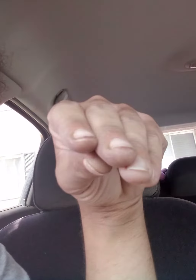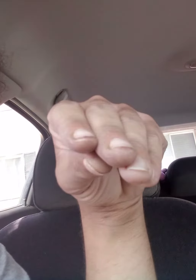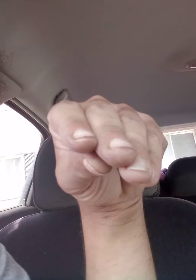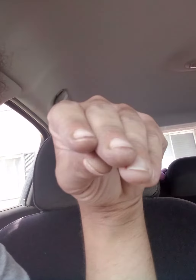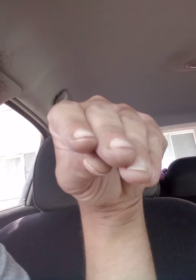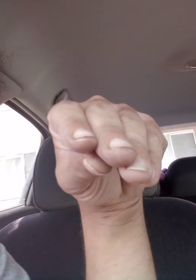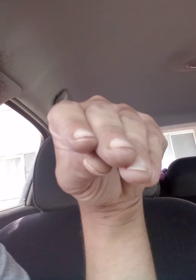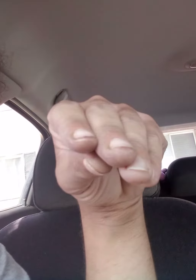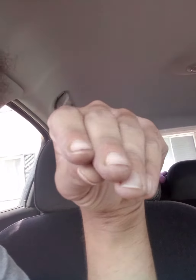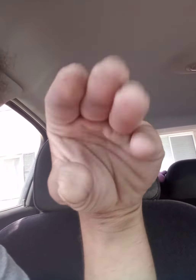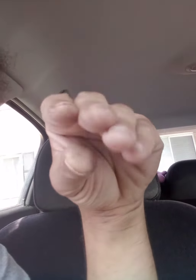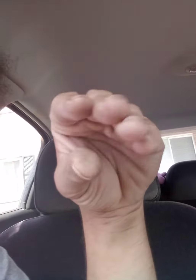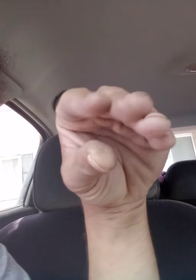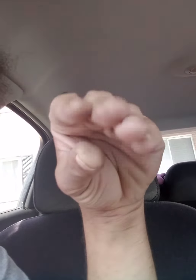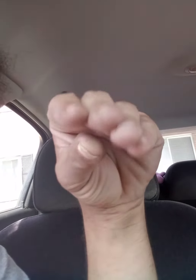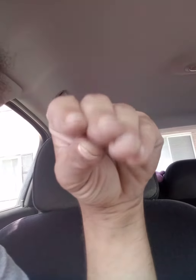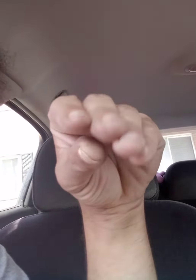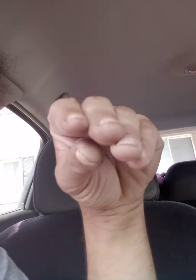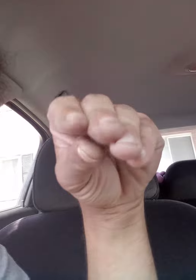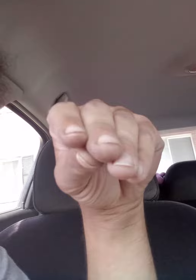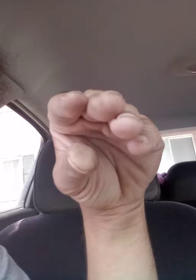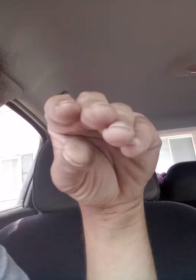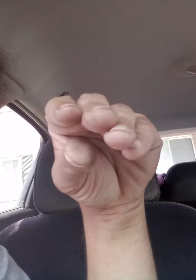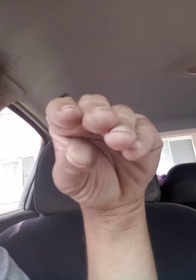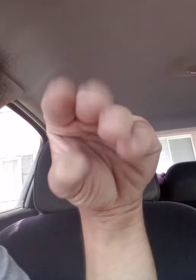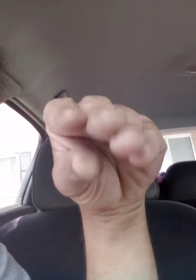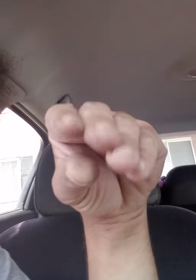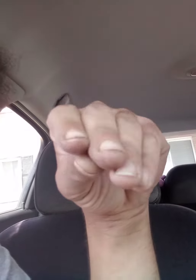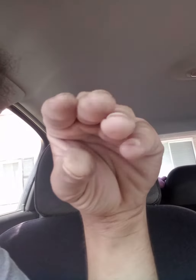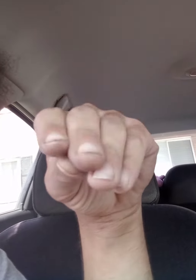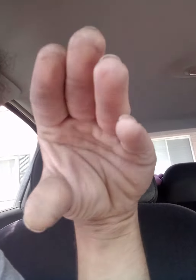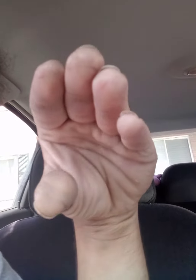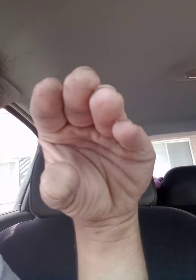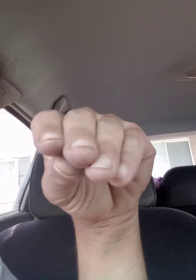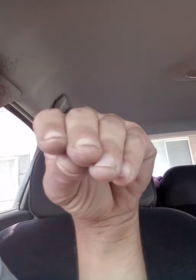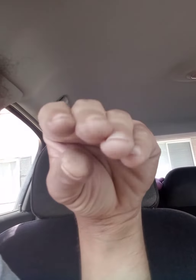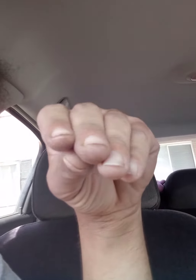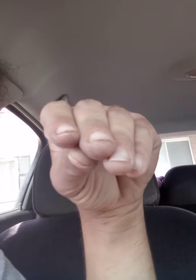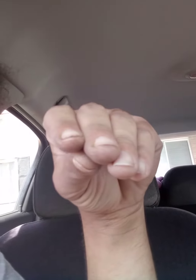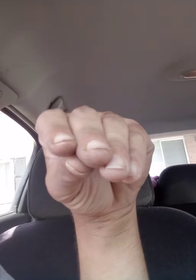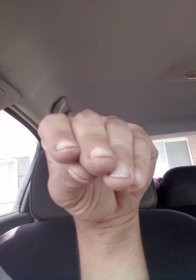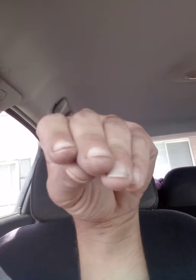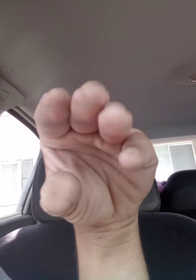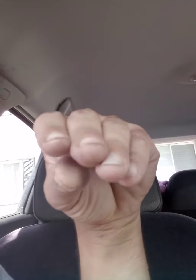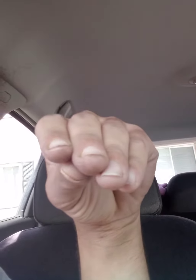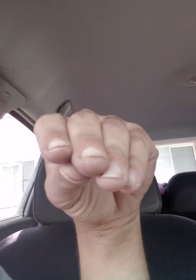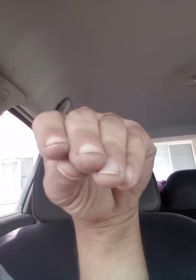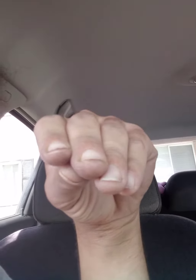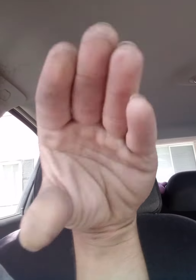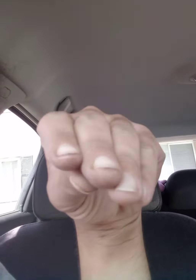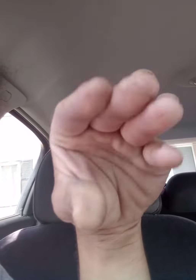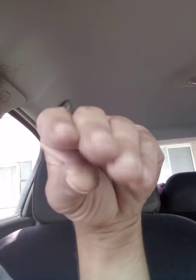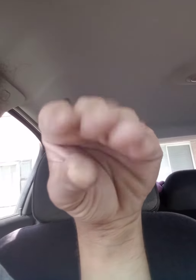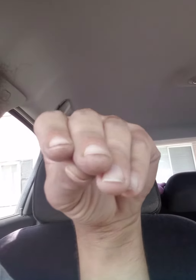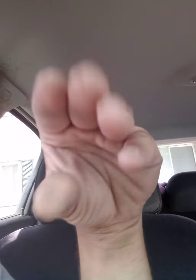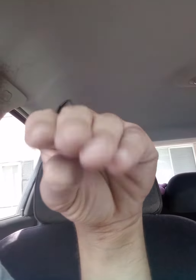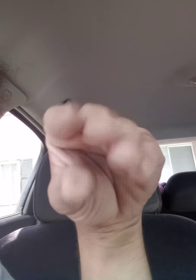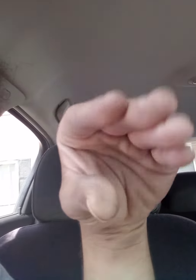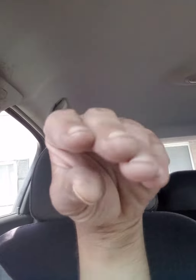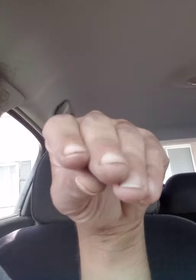who else what else going on motherfucking motherfuckers um attacking people on stage or uh motherfucking uh dave chapelle getting his ass kicked got this motherfucker